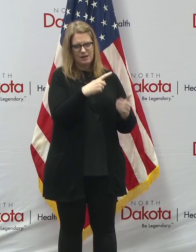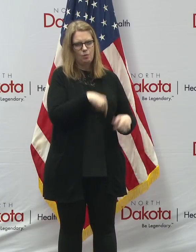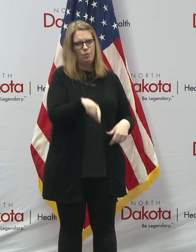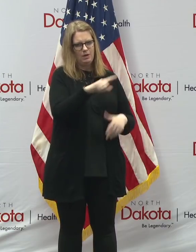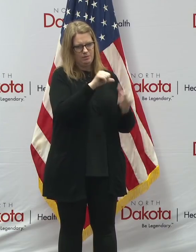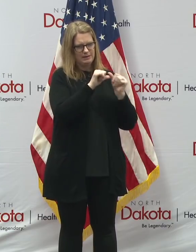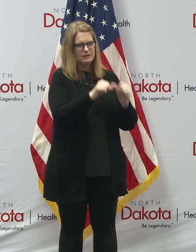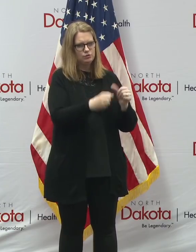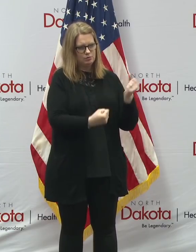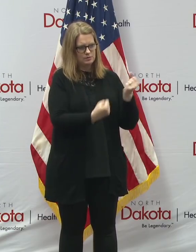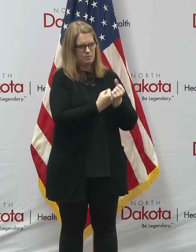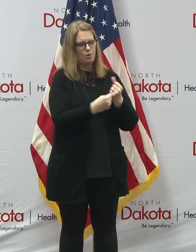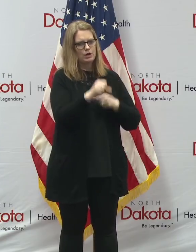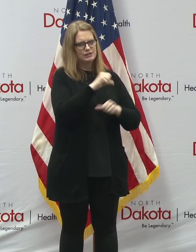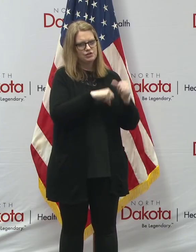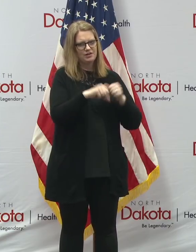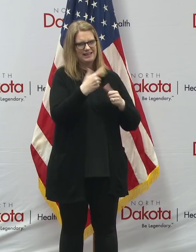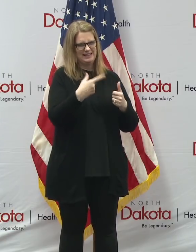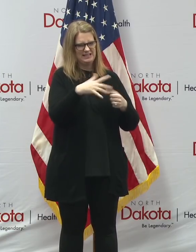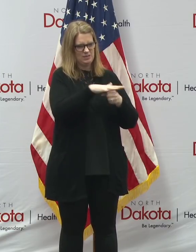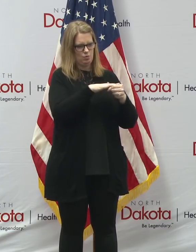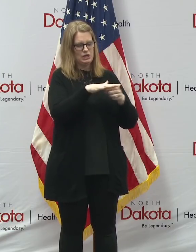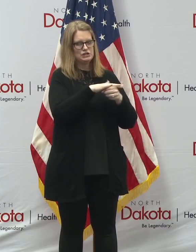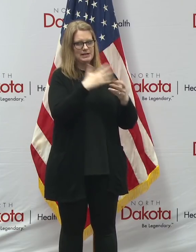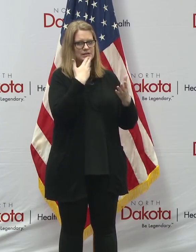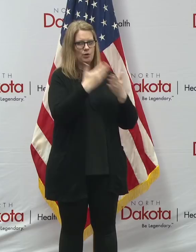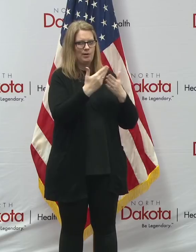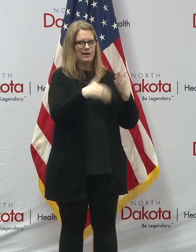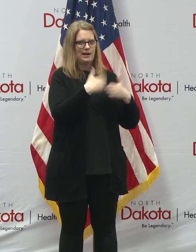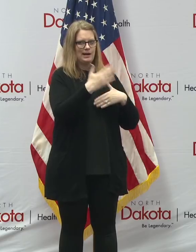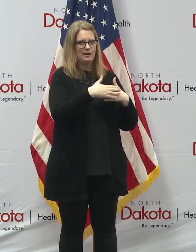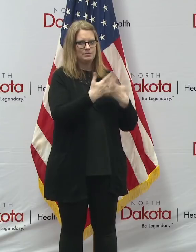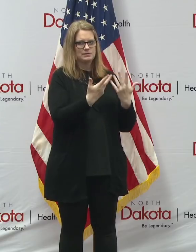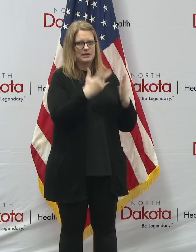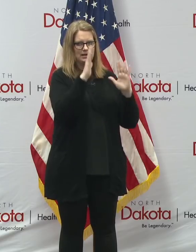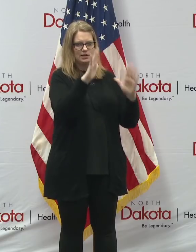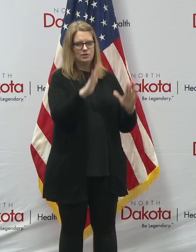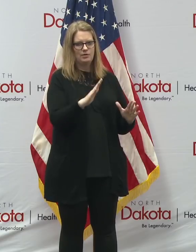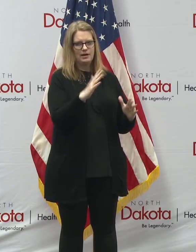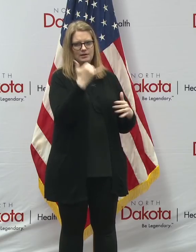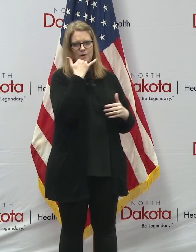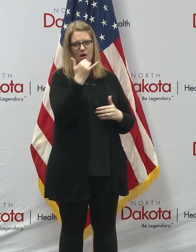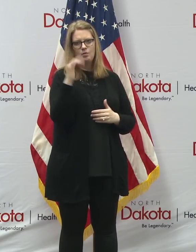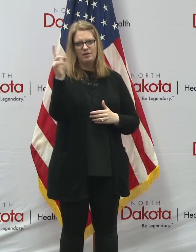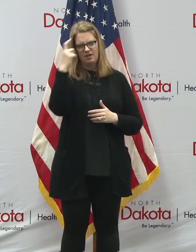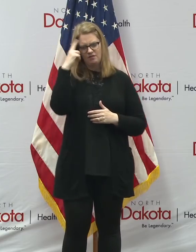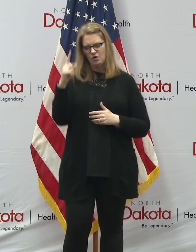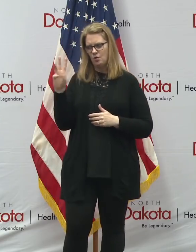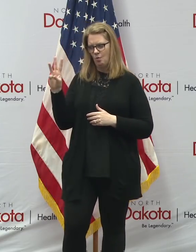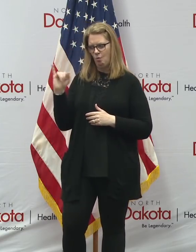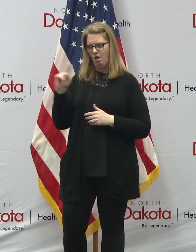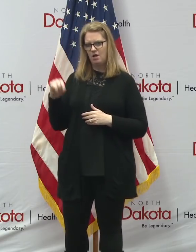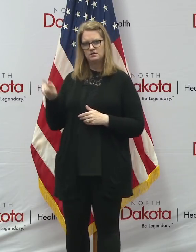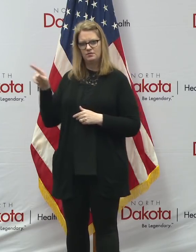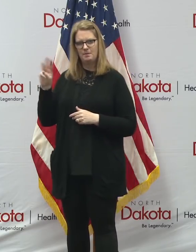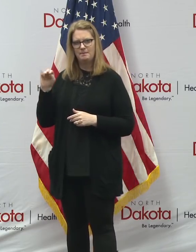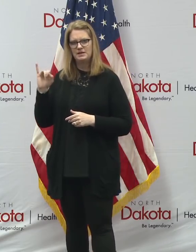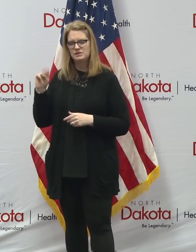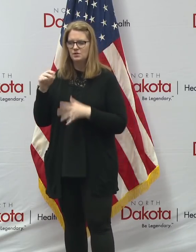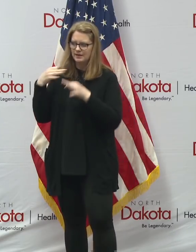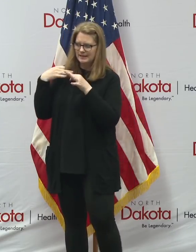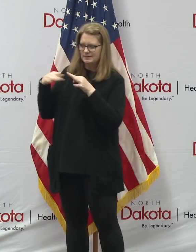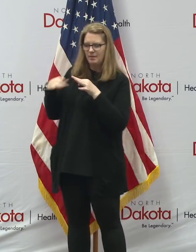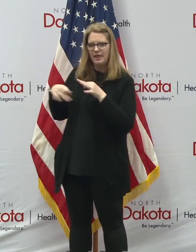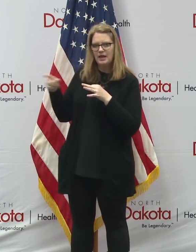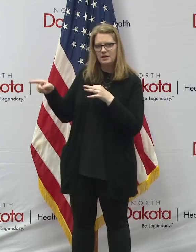support each other here in the region as good neighbors. And as I said, had a great call with Governor Waltz yesterday, talked about and explained to him that